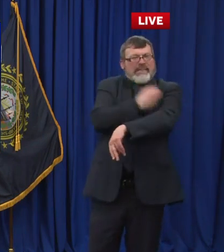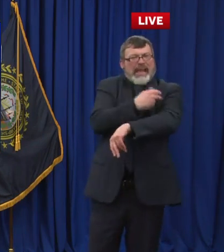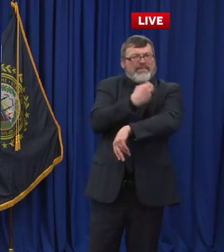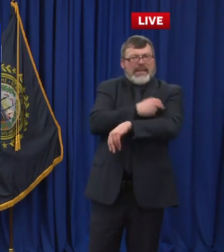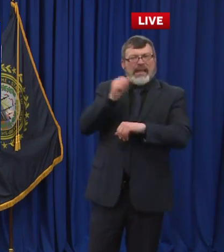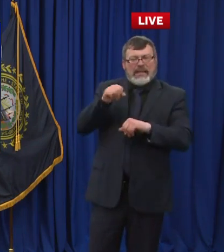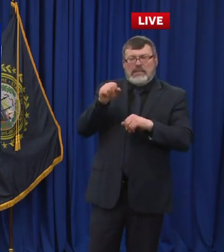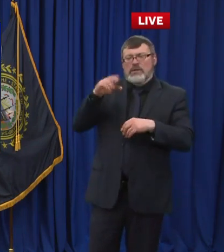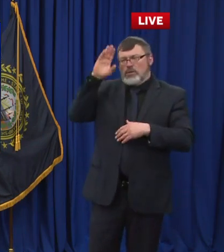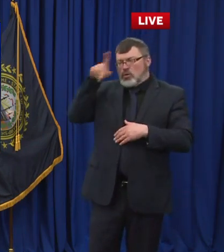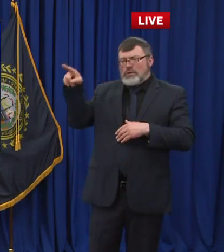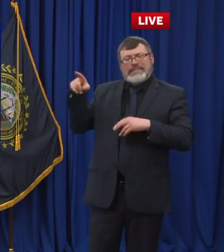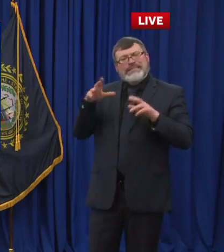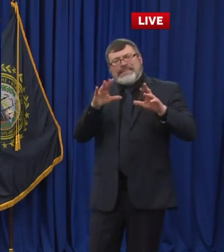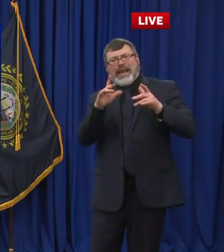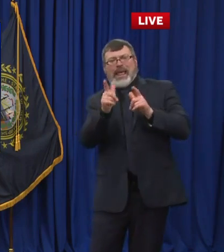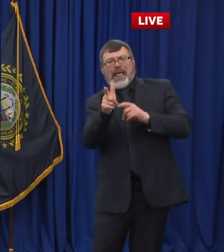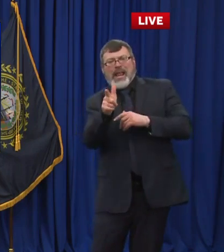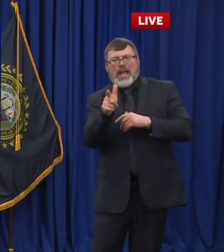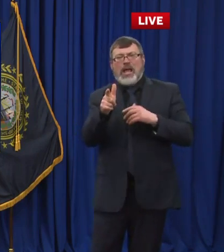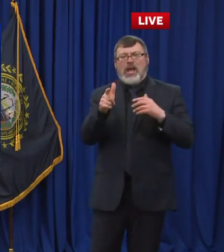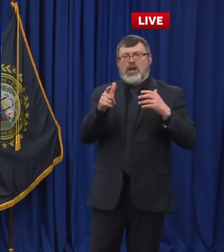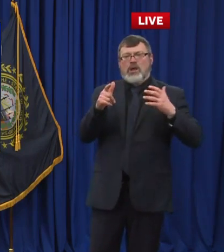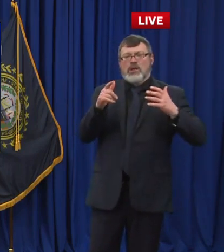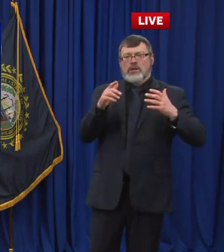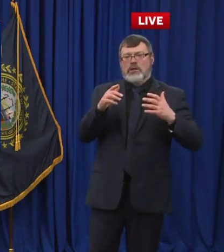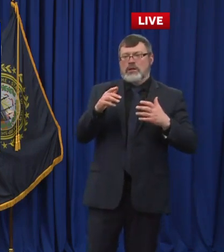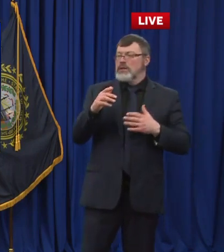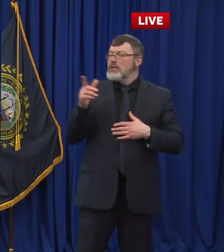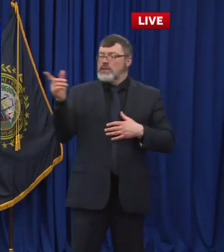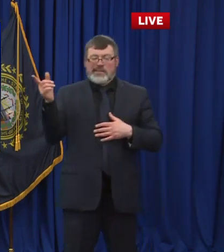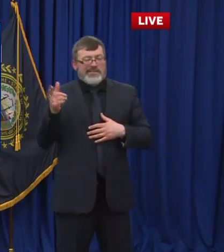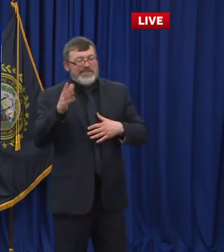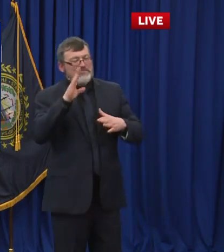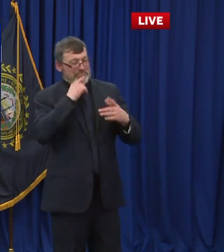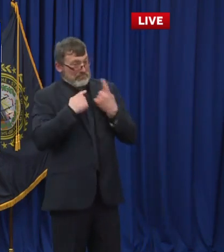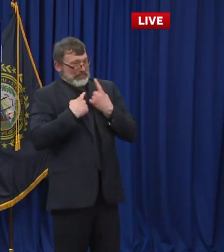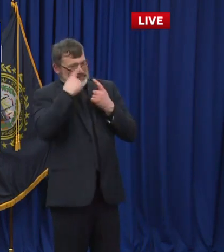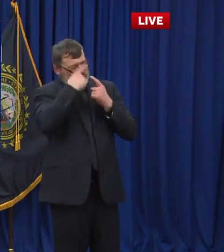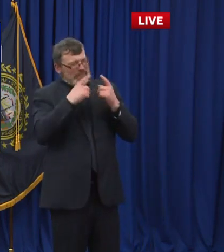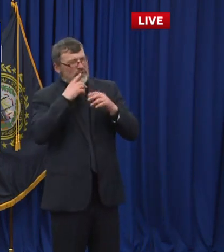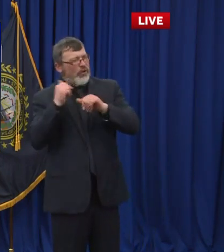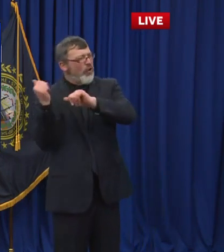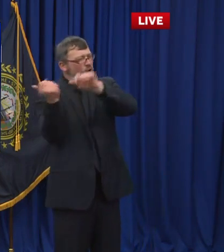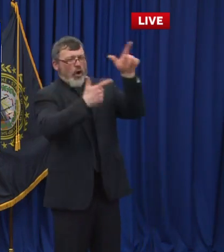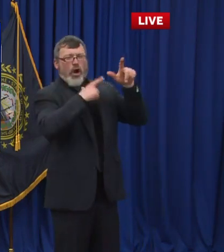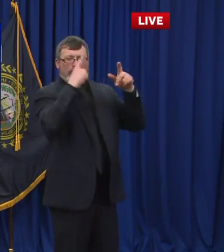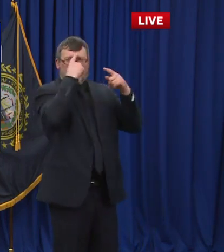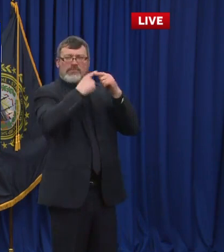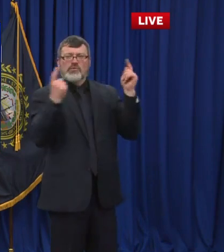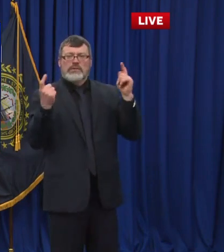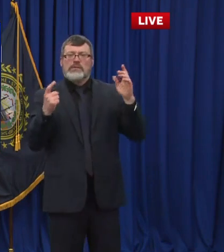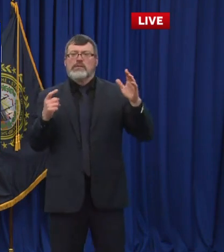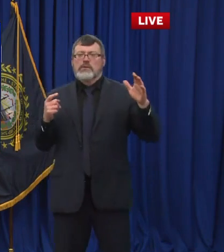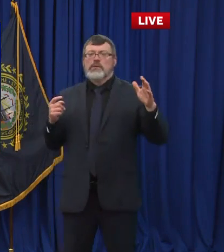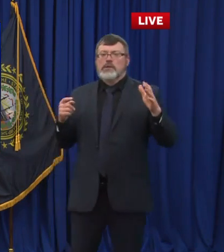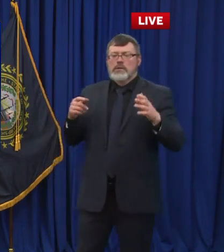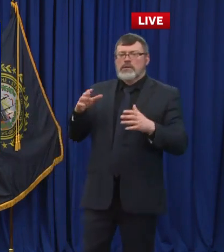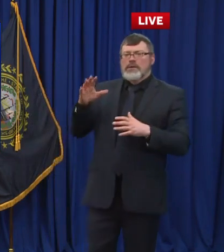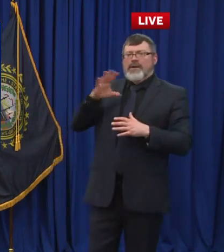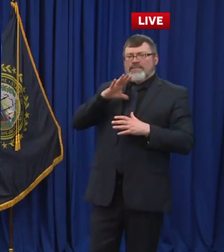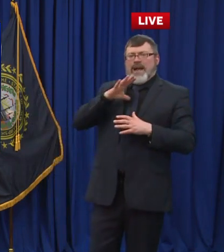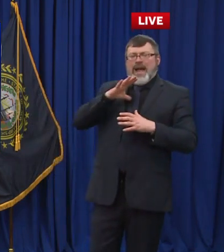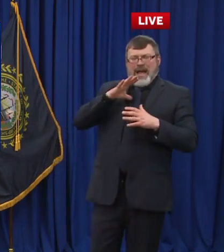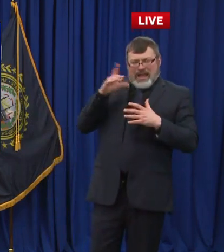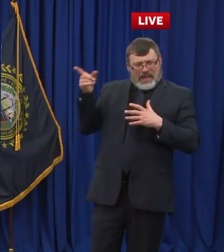could update us on what what's the best guess on when that next phase will stop? think early April is that's a rough guess right